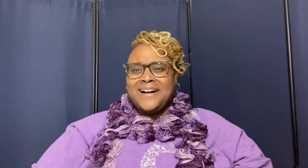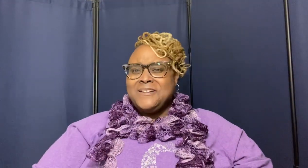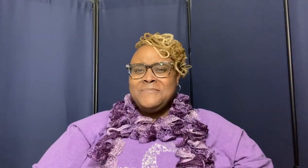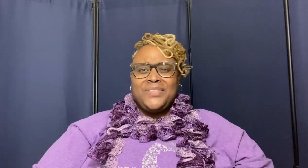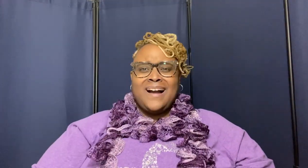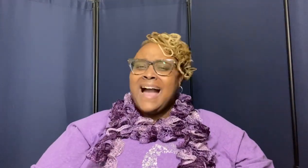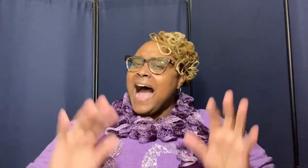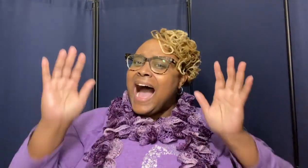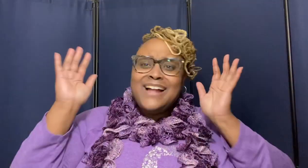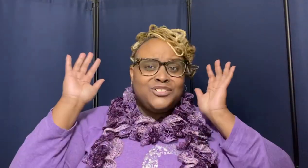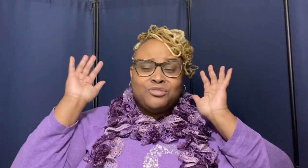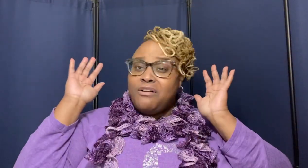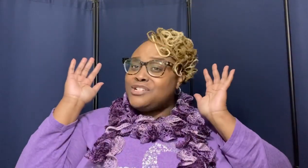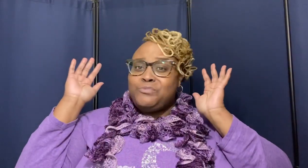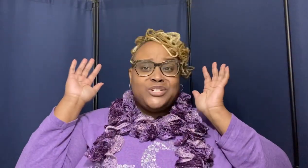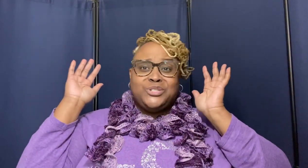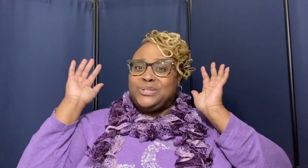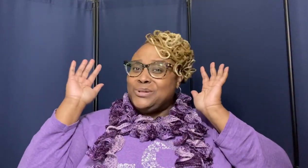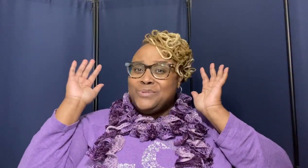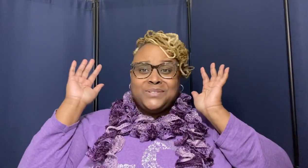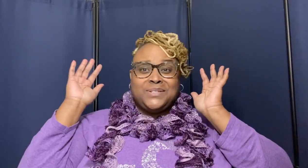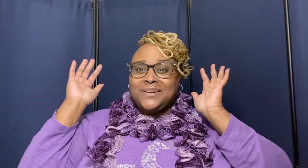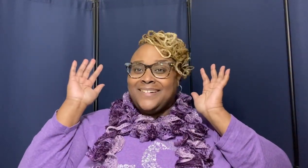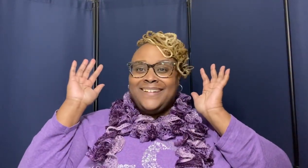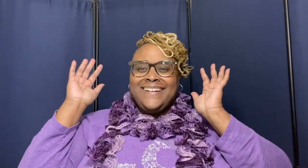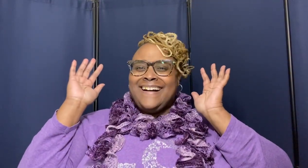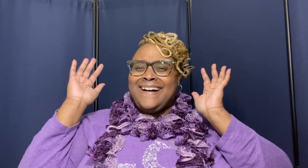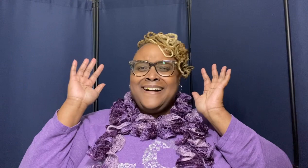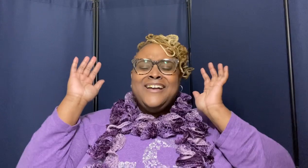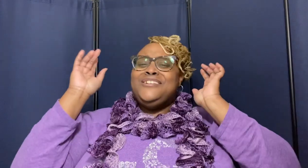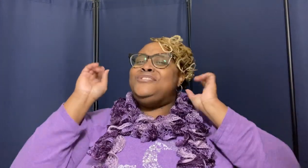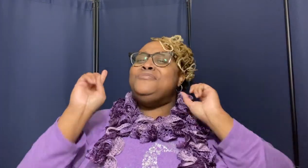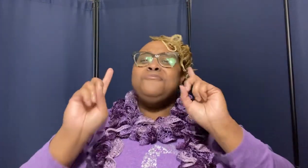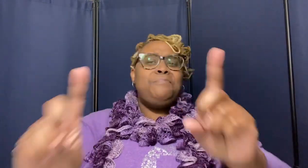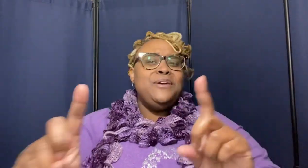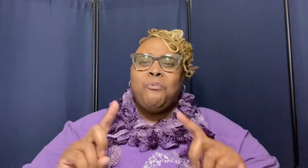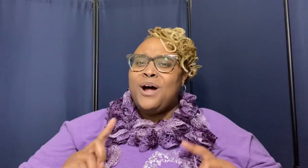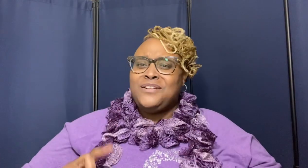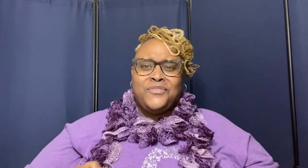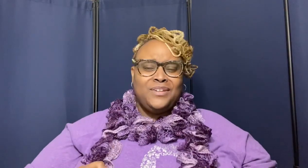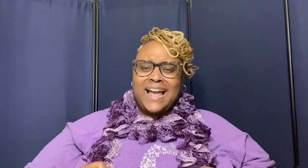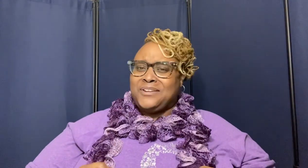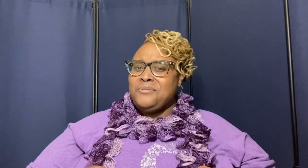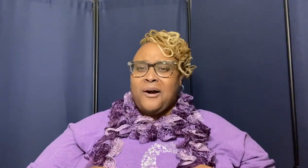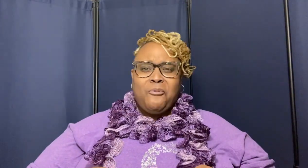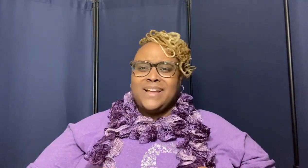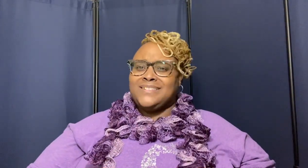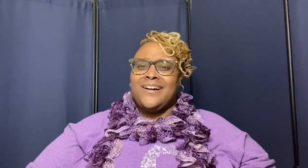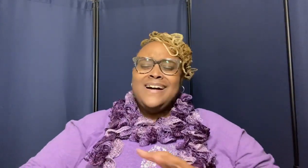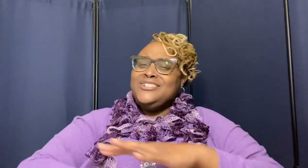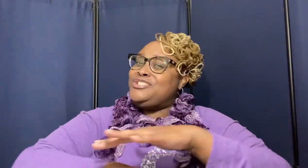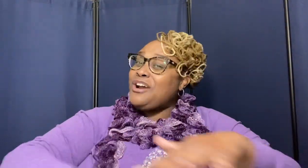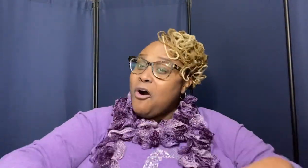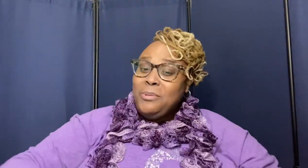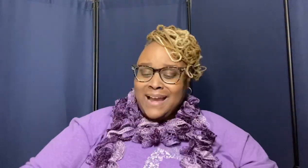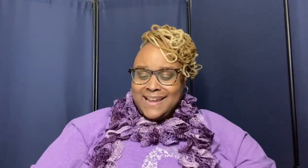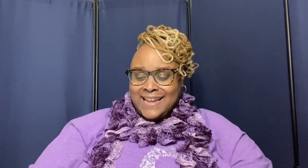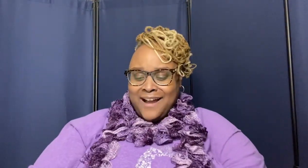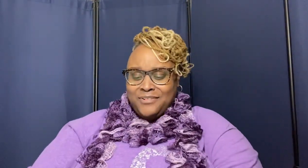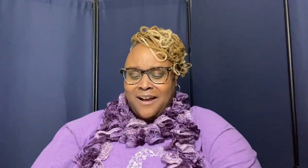huh i trust what you're doing sir huh you be wonderful like you always are joe got down y